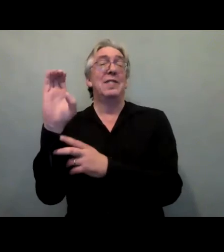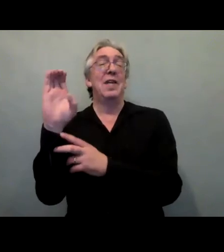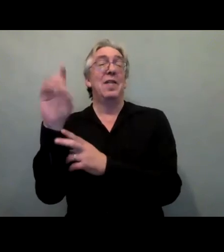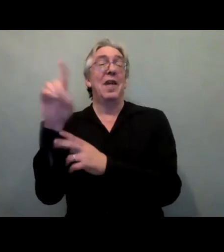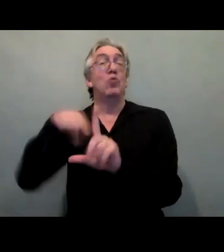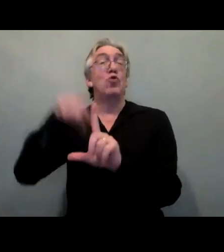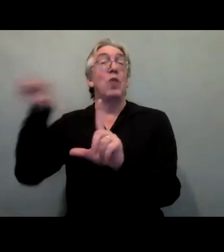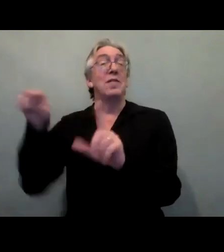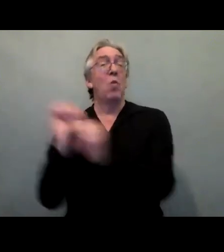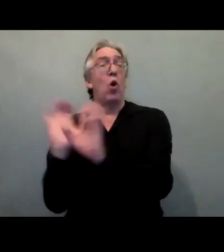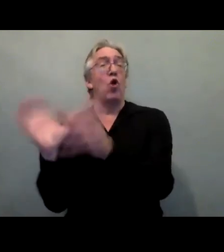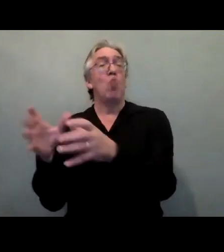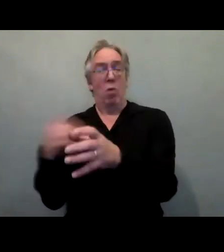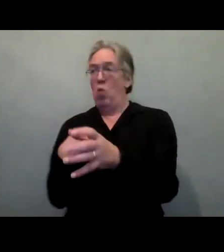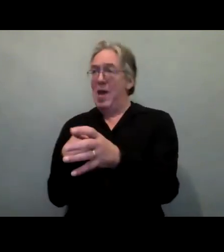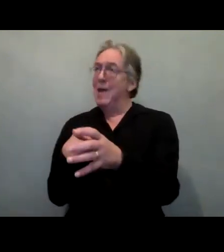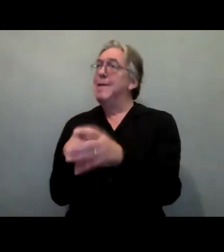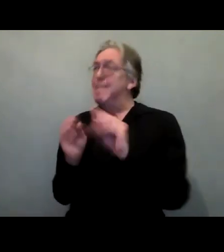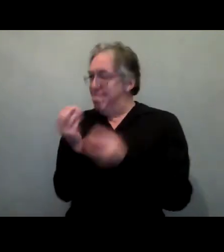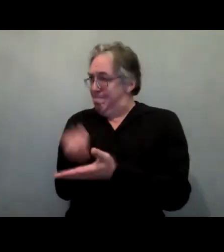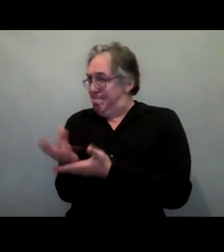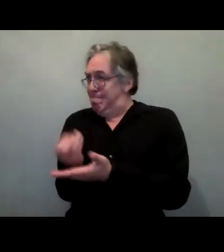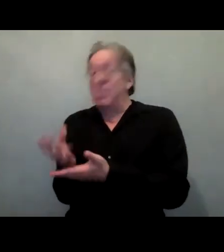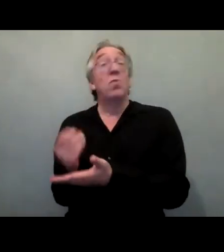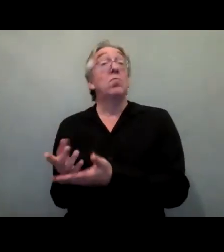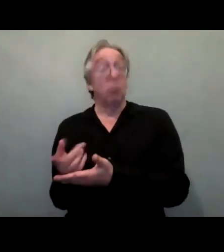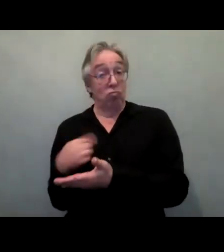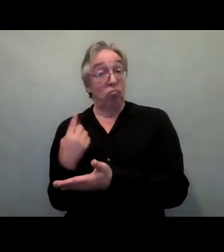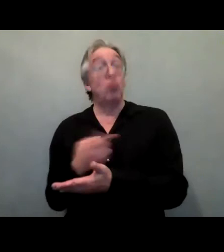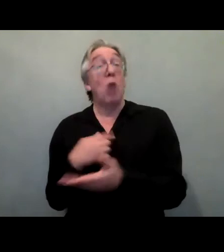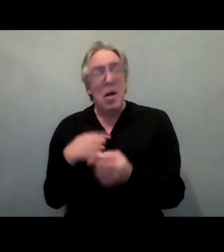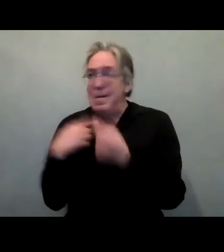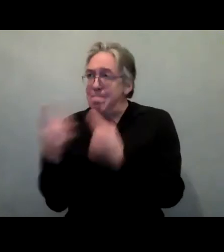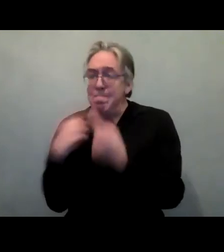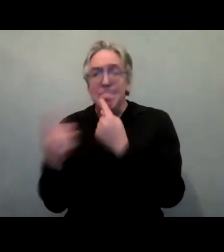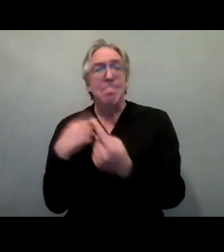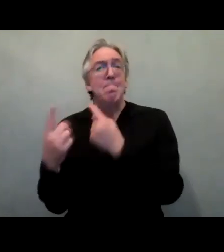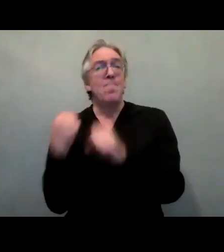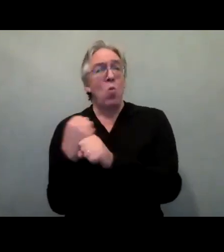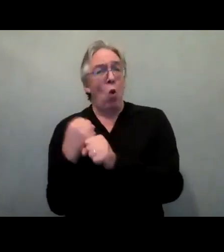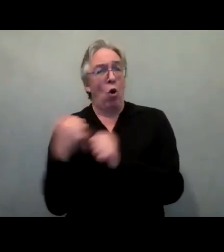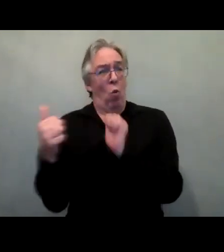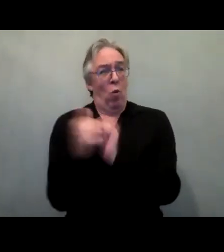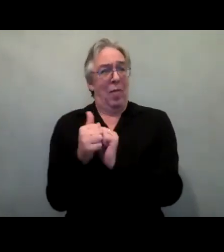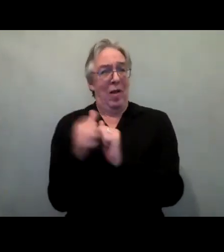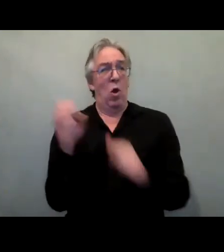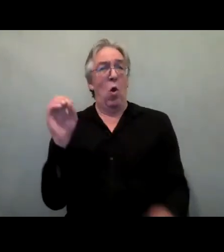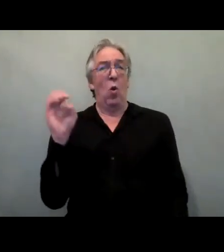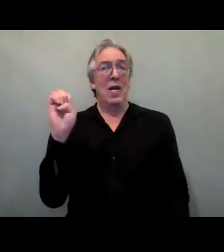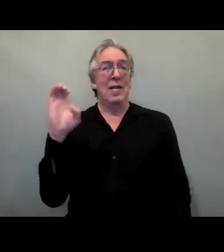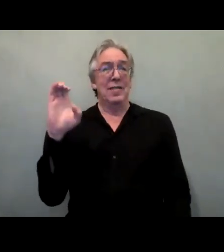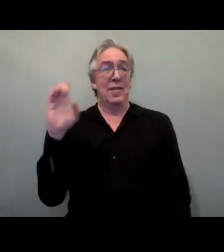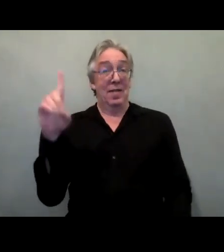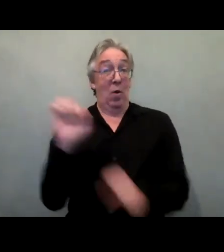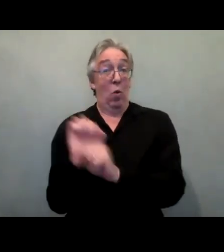And we were successful in this by influencing, by negotiation, by working together. That was agreed in